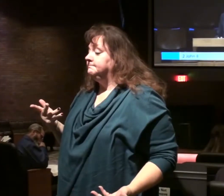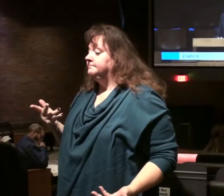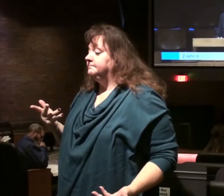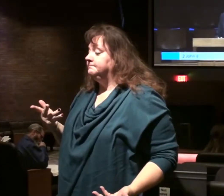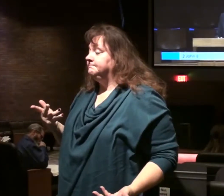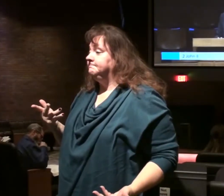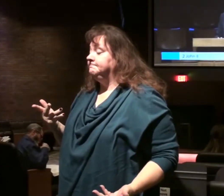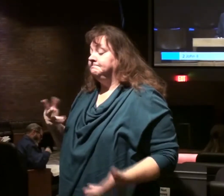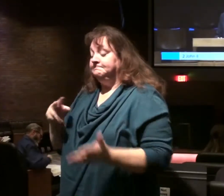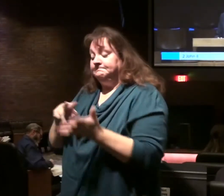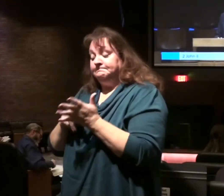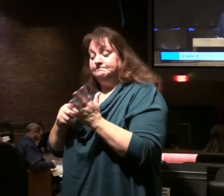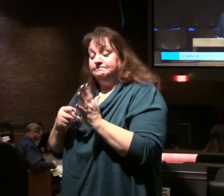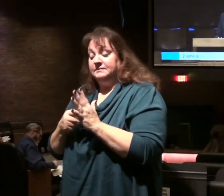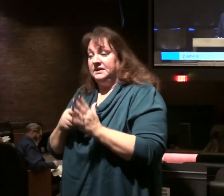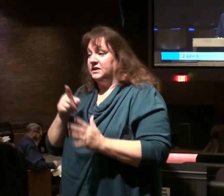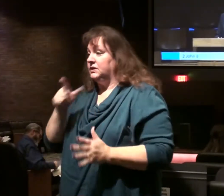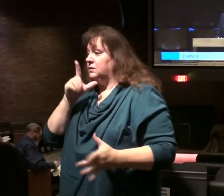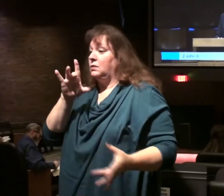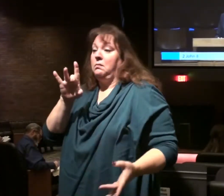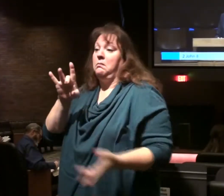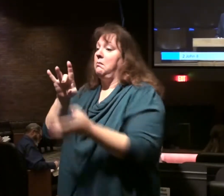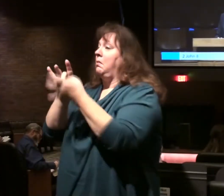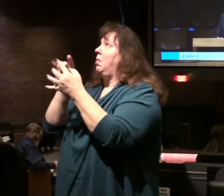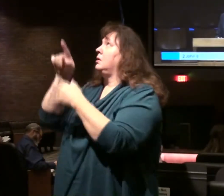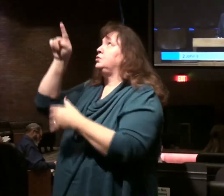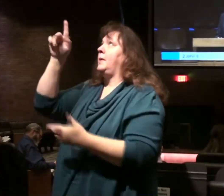good indication that you don't belong to Him.